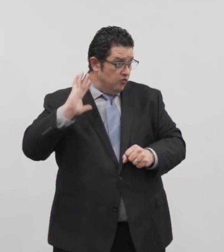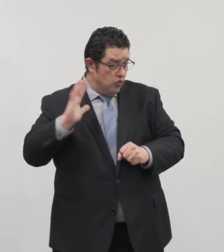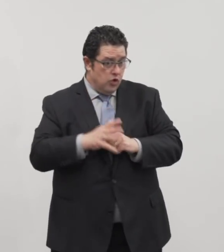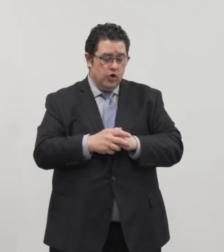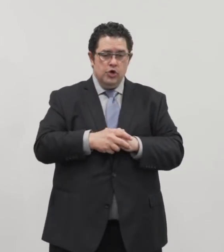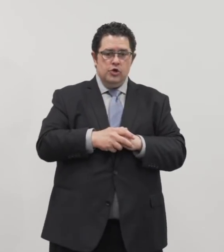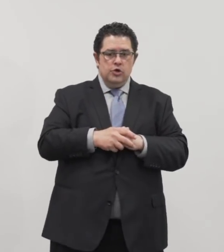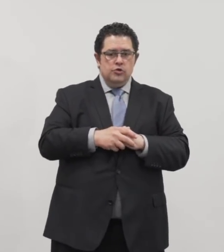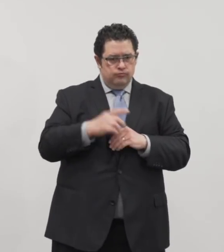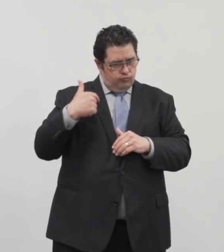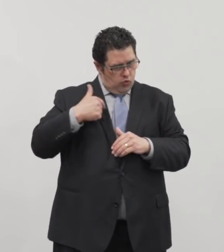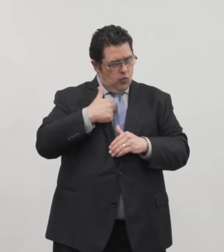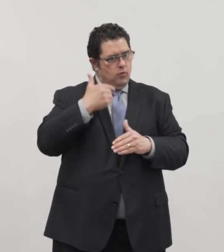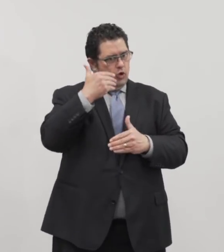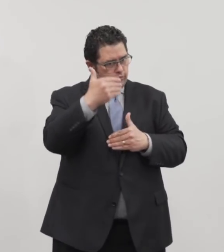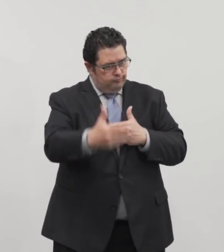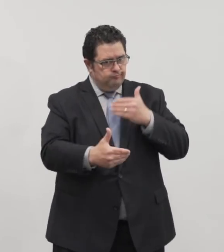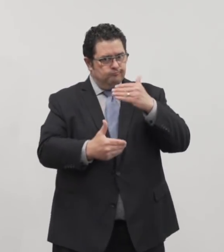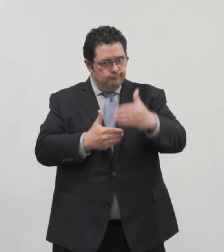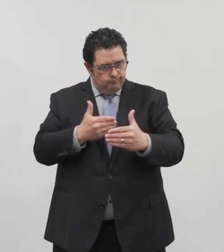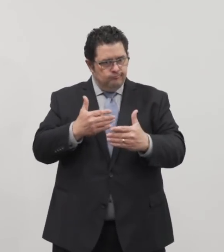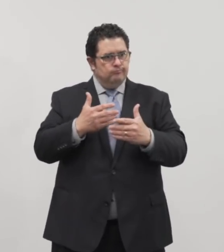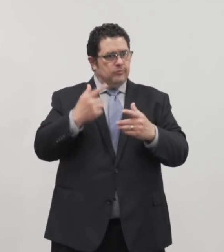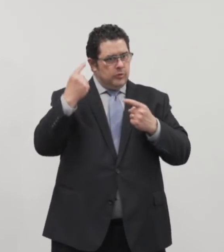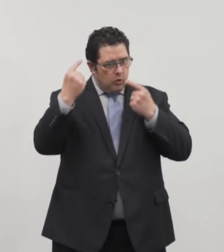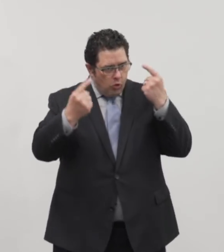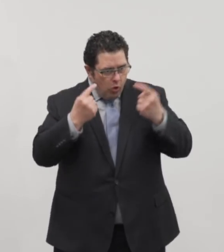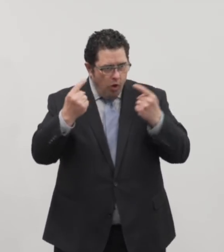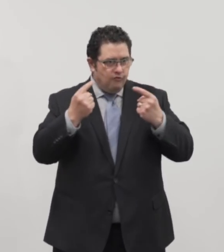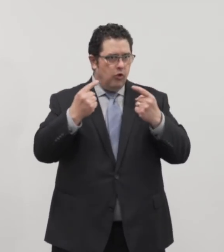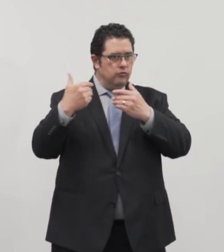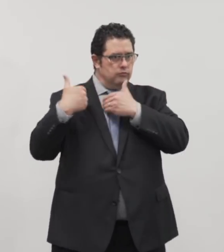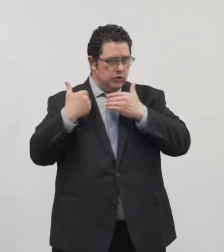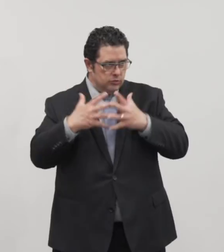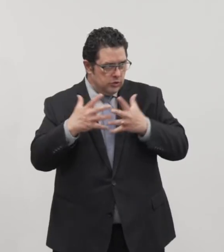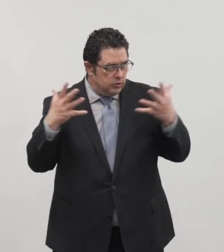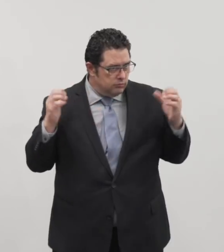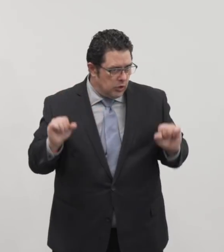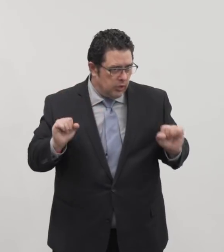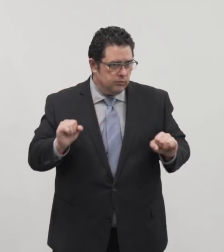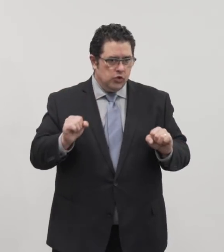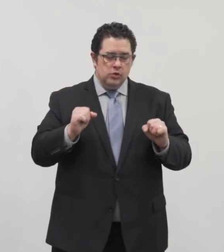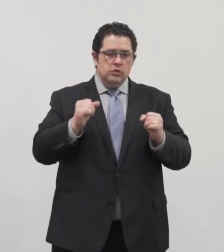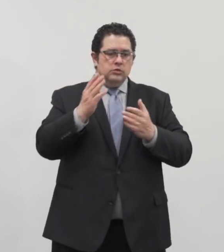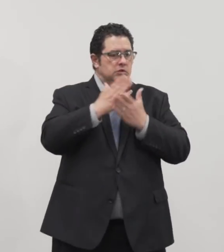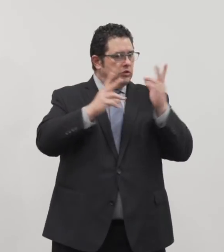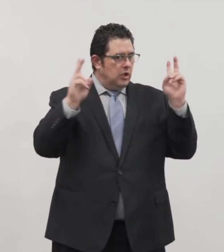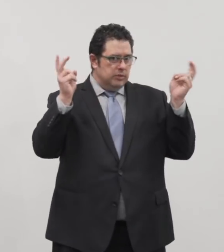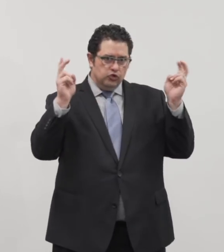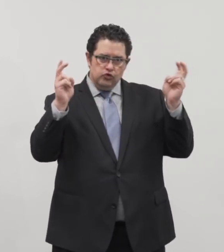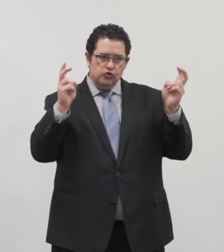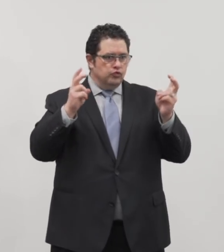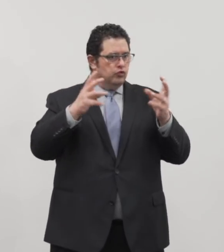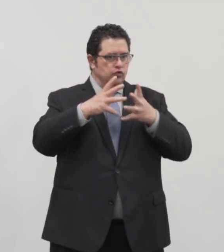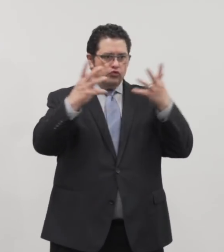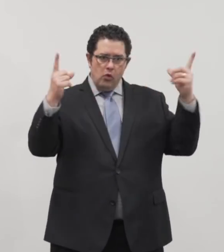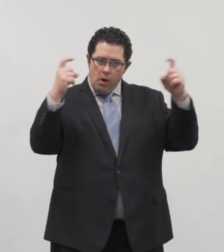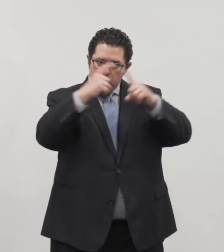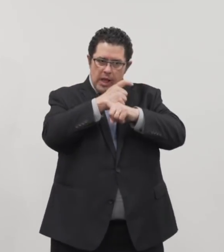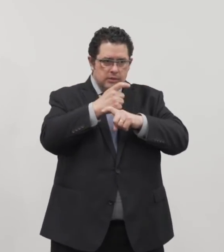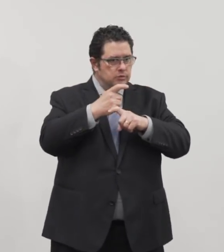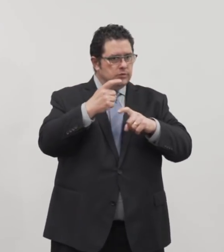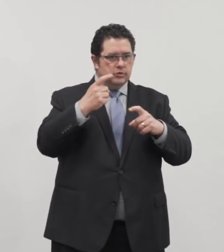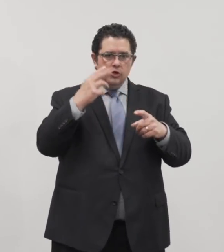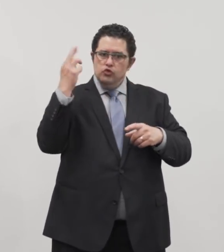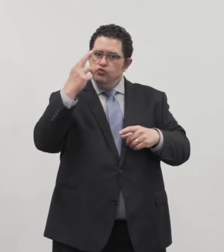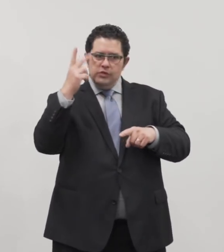in as measured and thoughtful way as possible, and when issues are too complex that reasonable people can't work them out, then the courts will